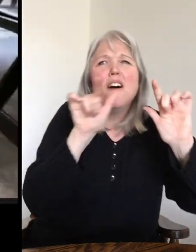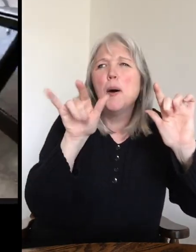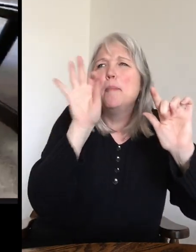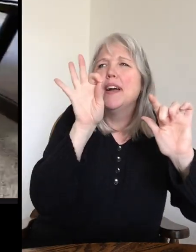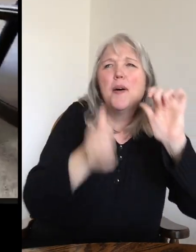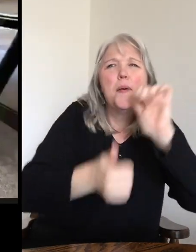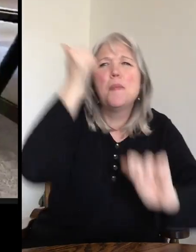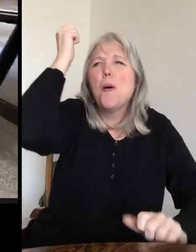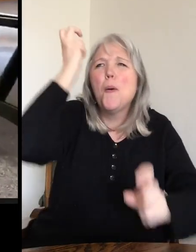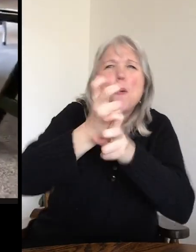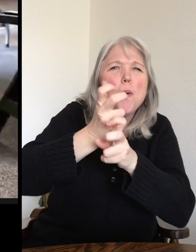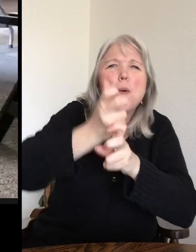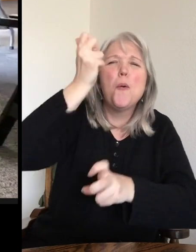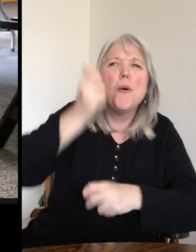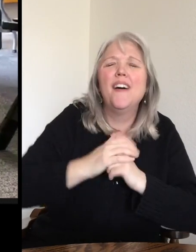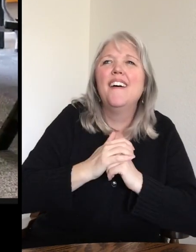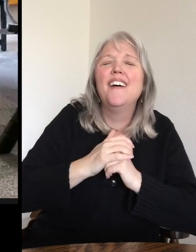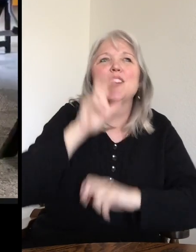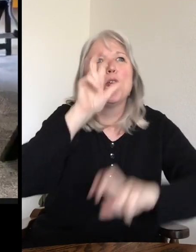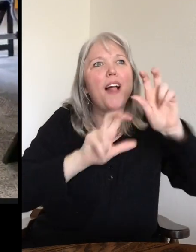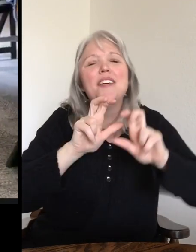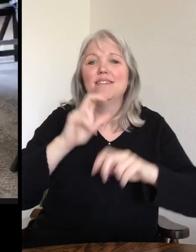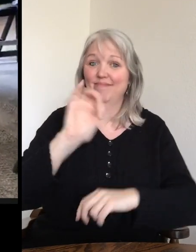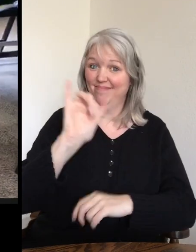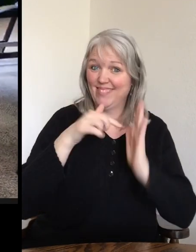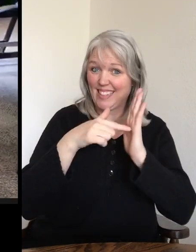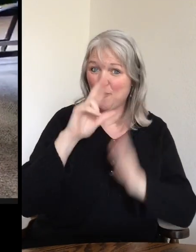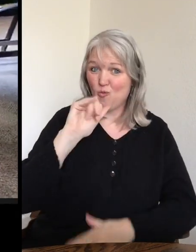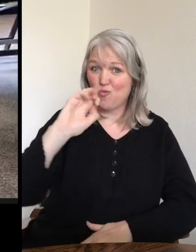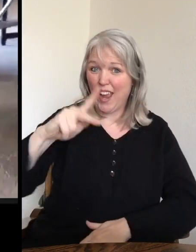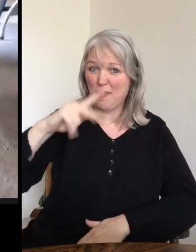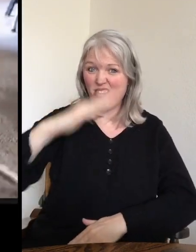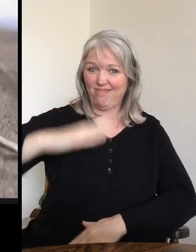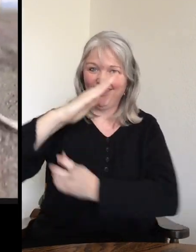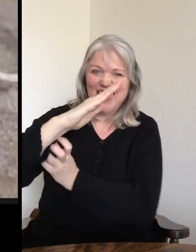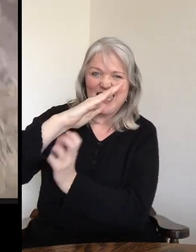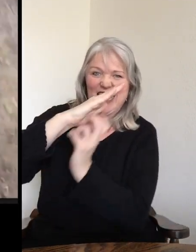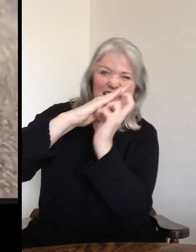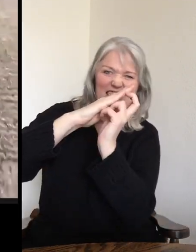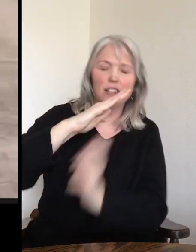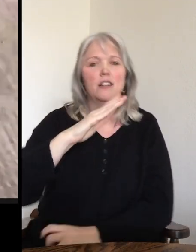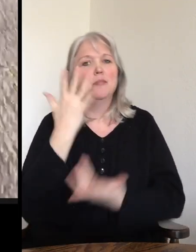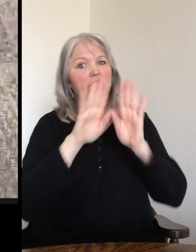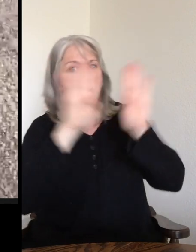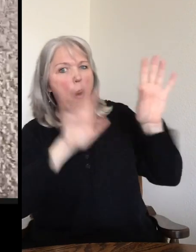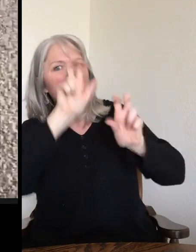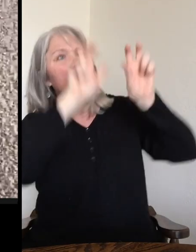most difficult way possible. So climbing up the underside of his ramp or trying to climb up all the walls,